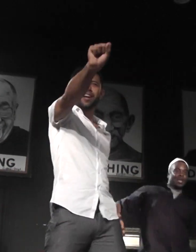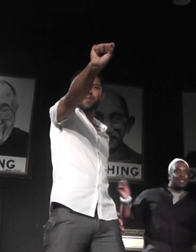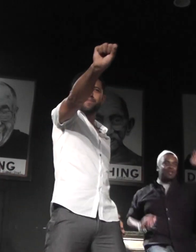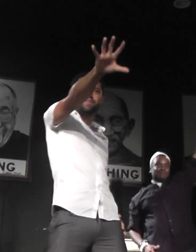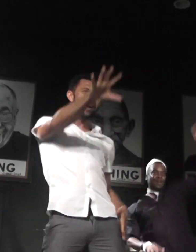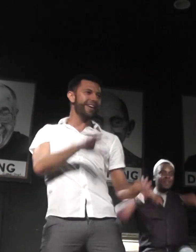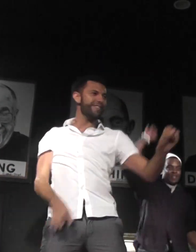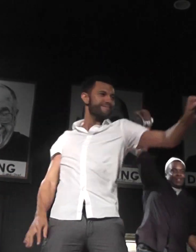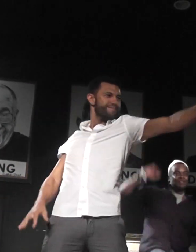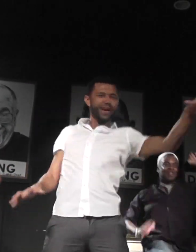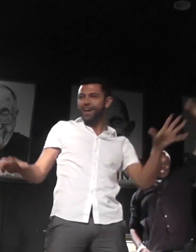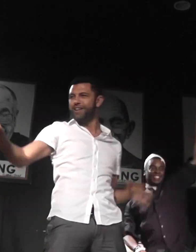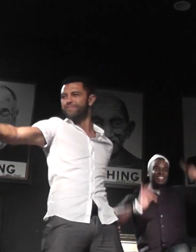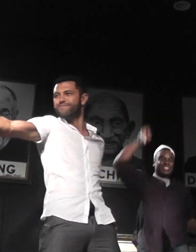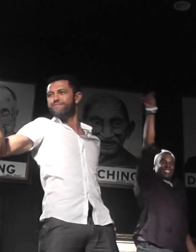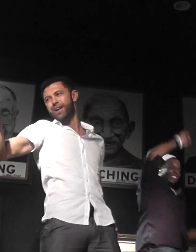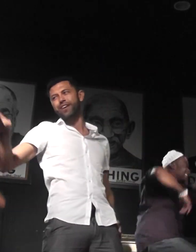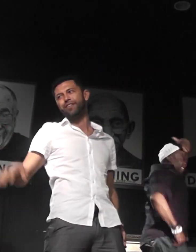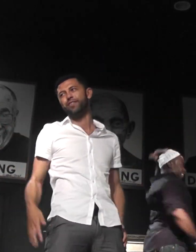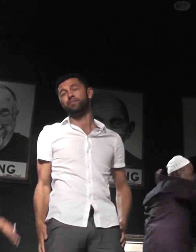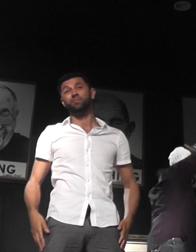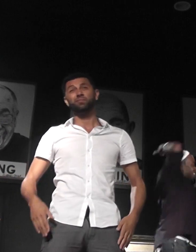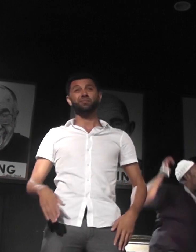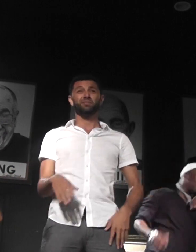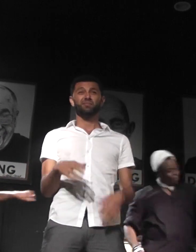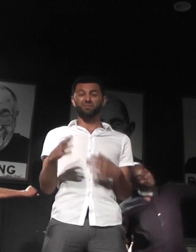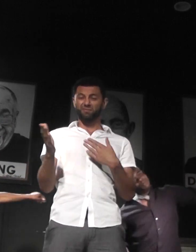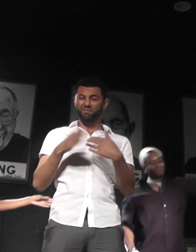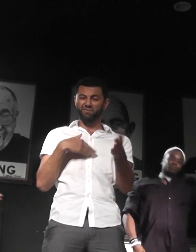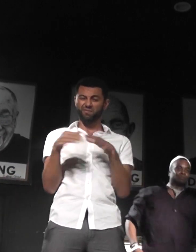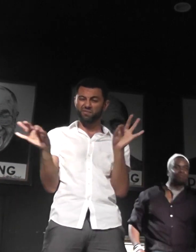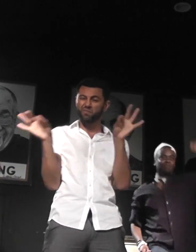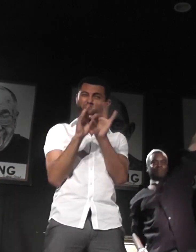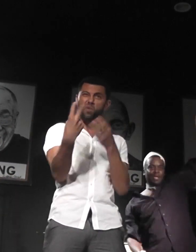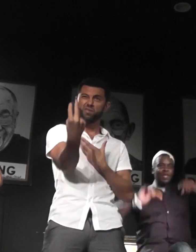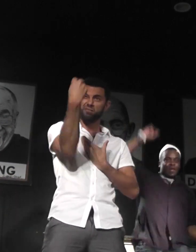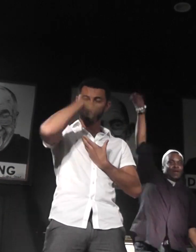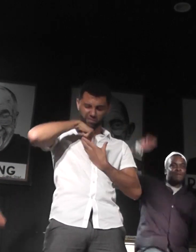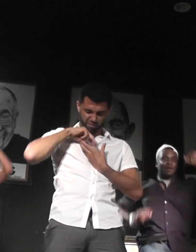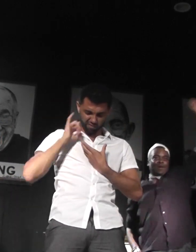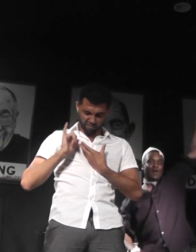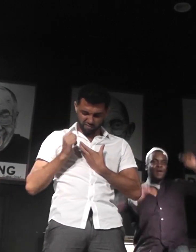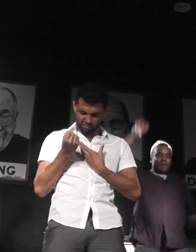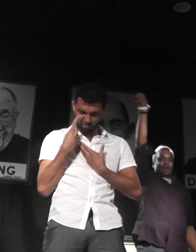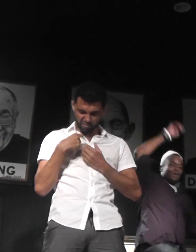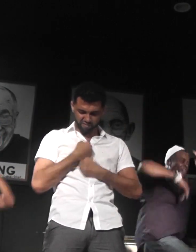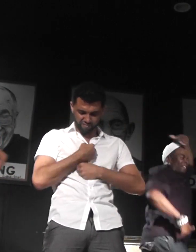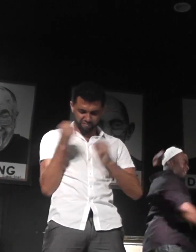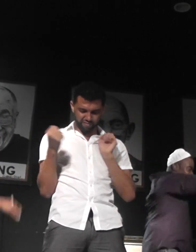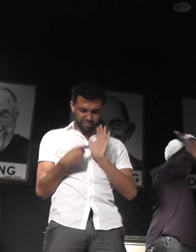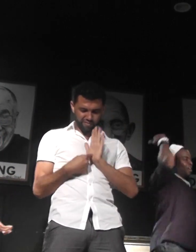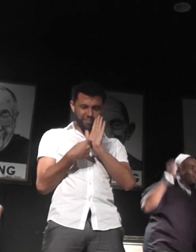Moon, moon, moon Even brighter than the moon, moon, moon moon,